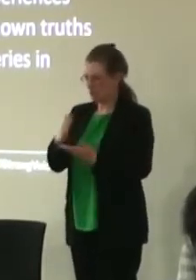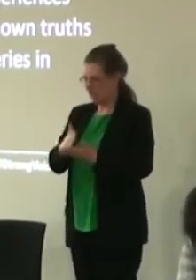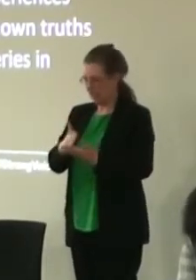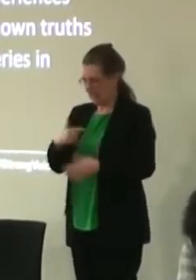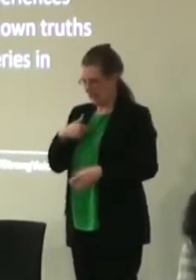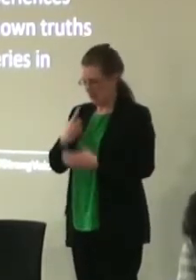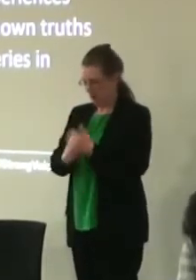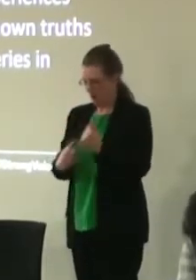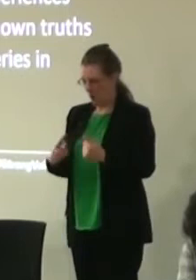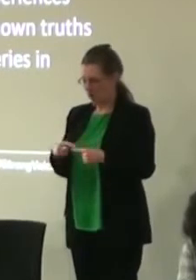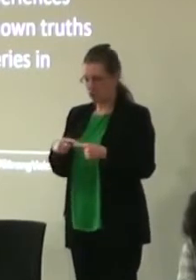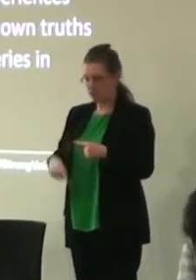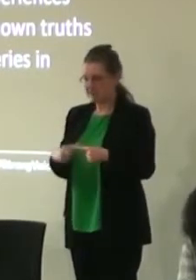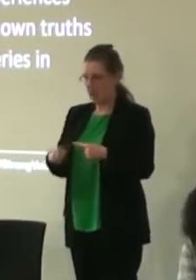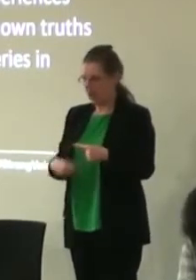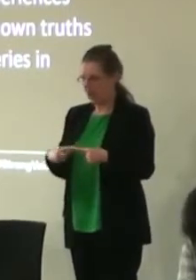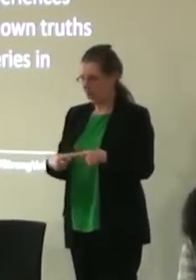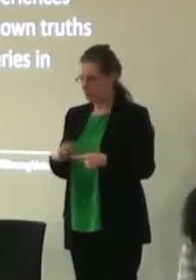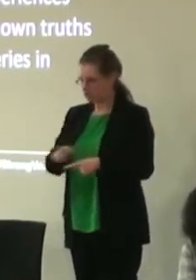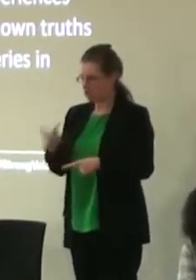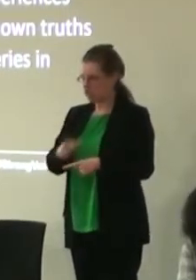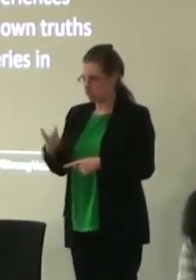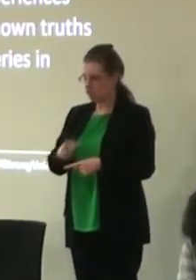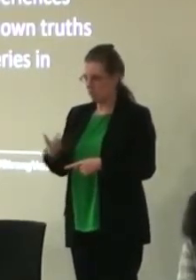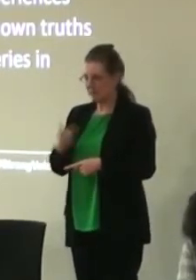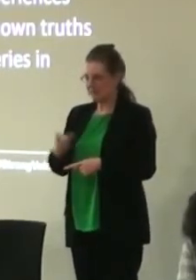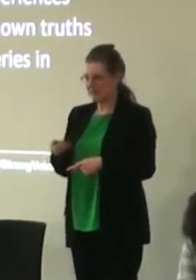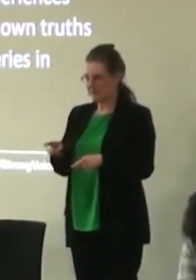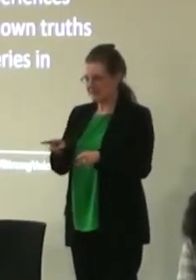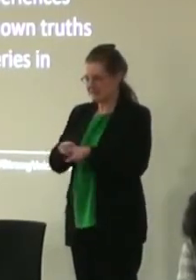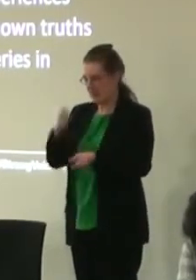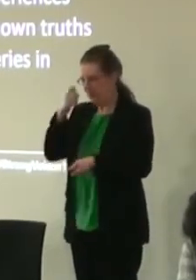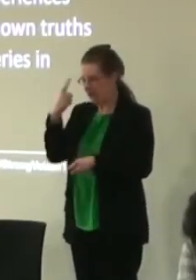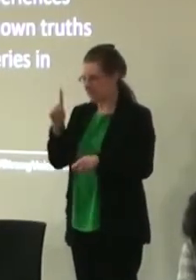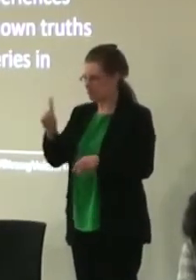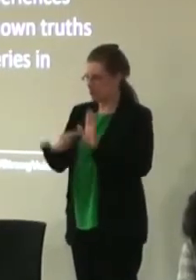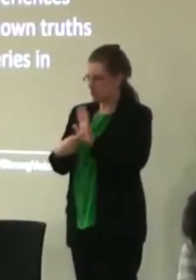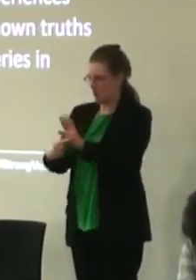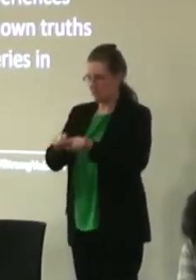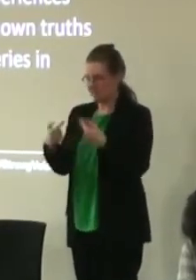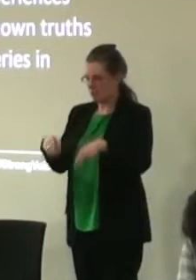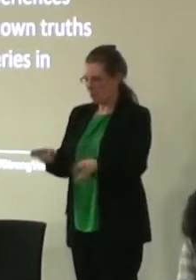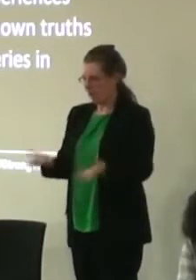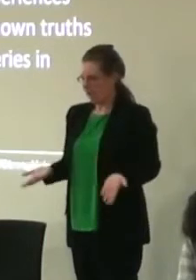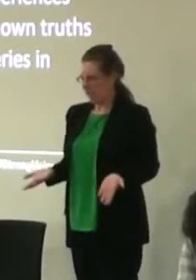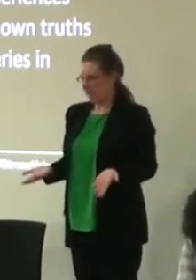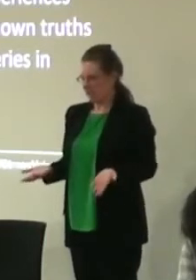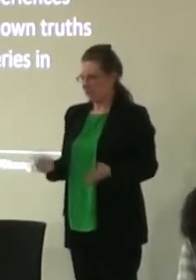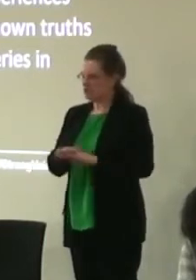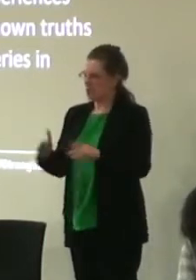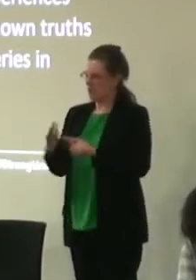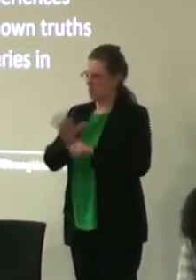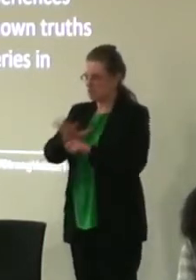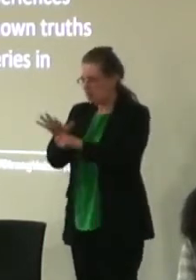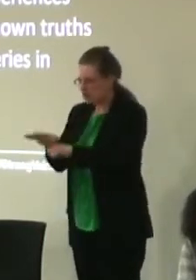recycling ideas and presenting them in different contexts and not putting pressure on